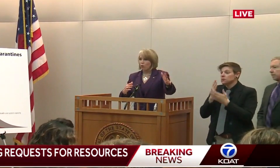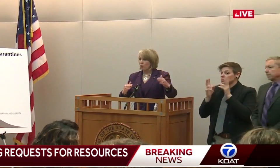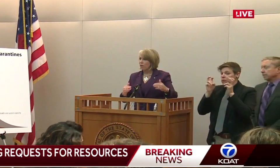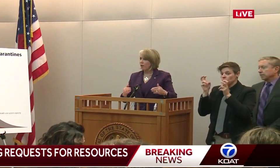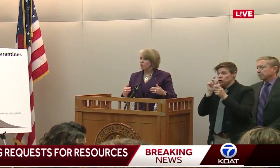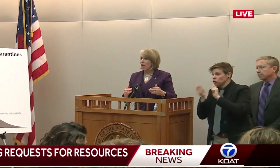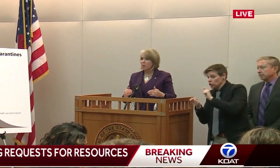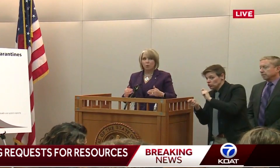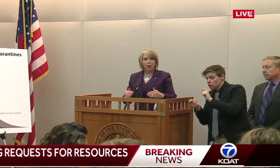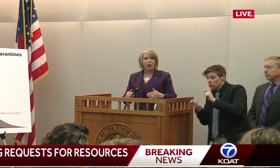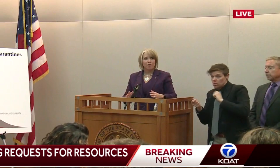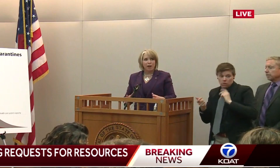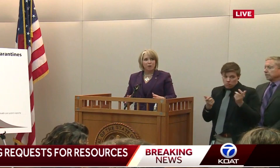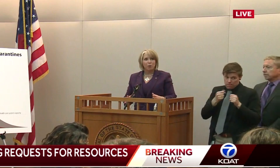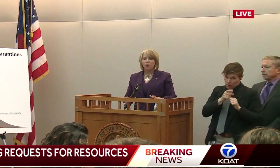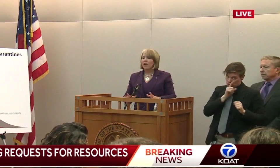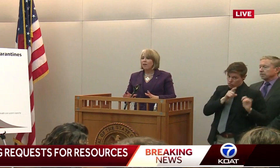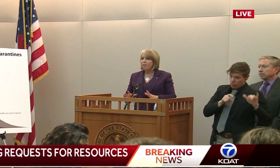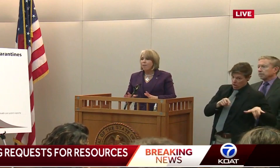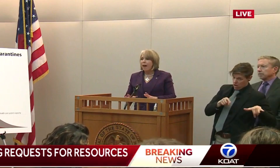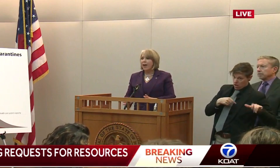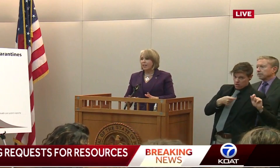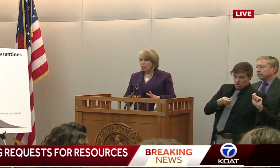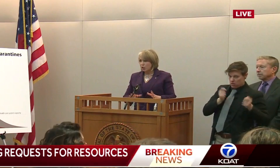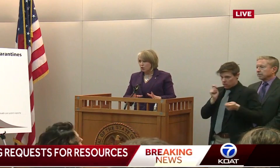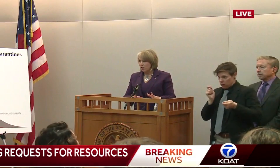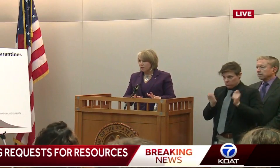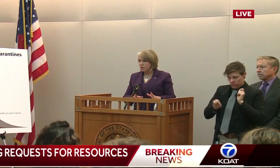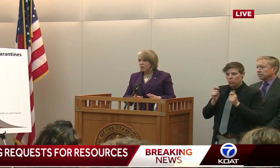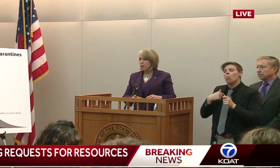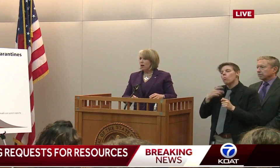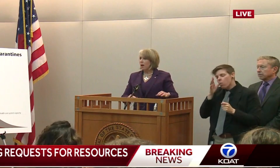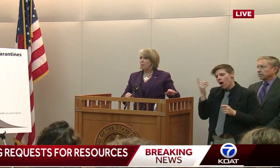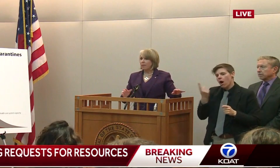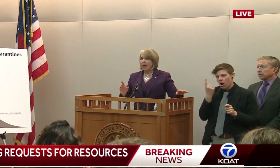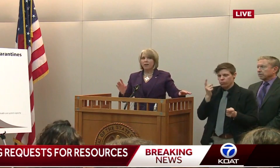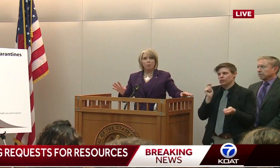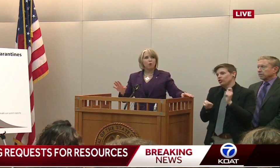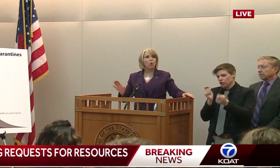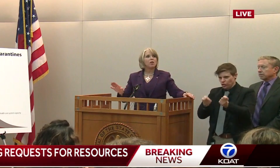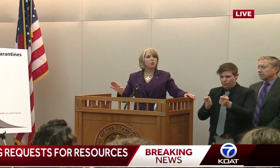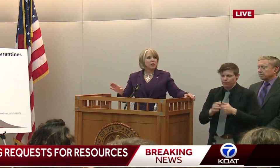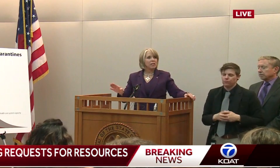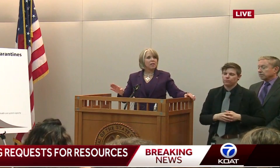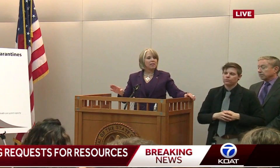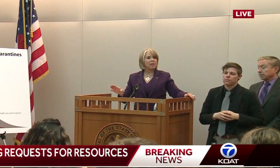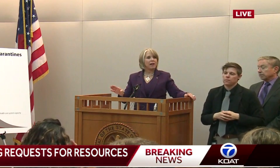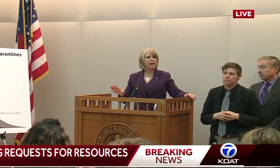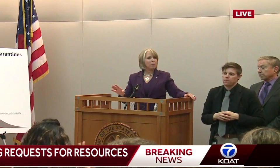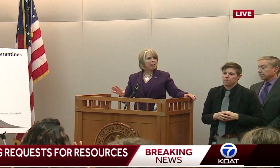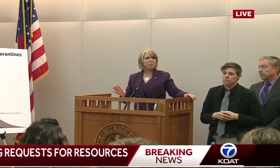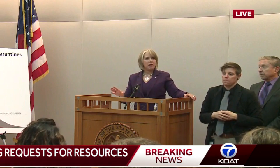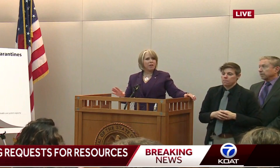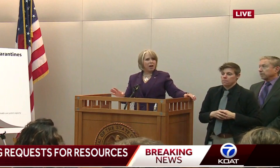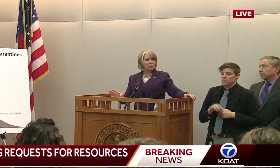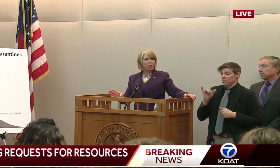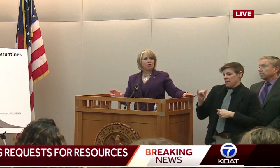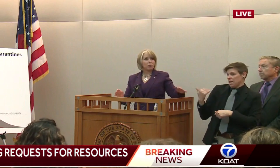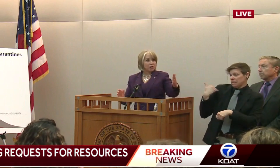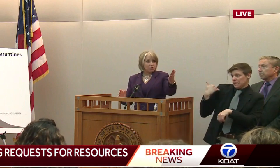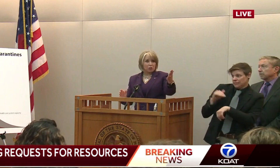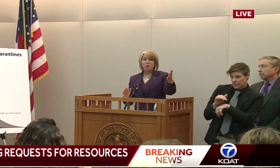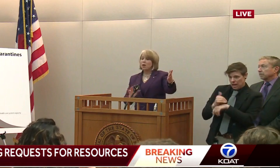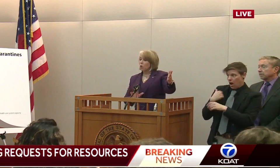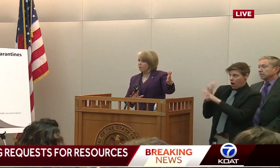making sure that there's hospital care available, that shifts. But that number was released last night. It may have been the